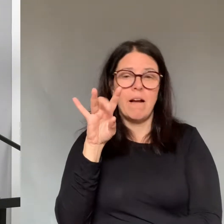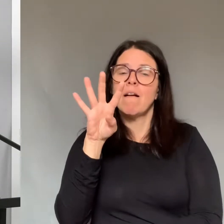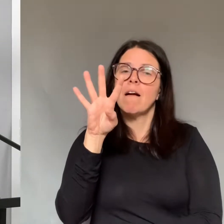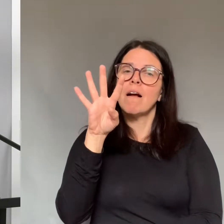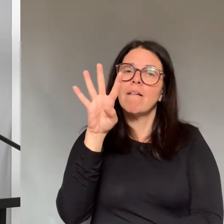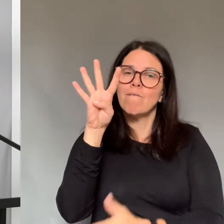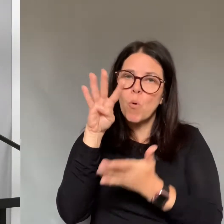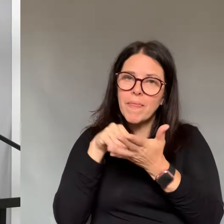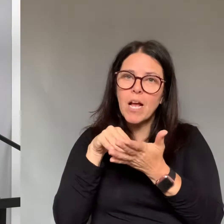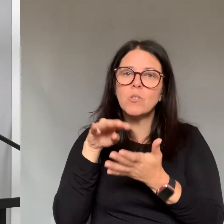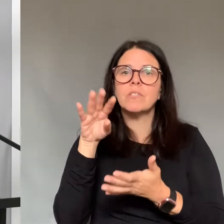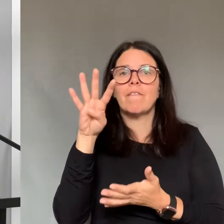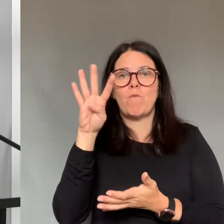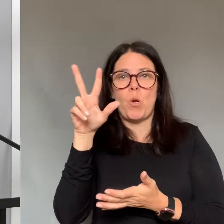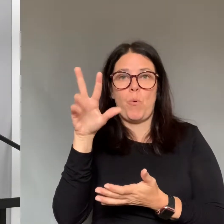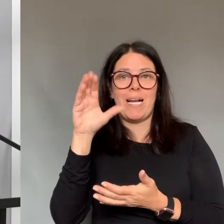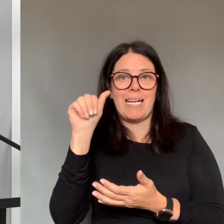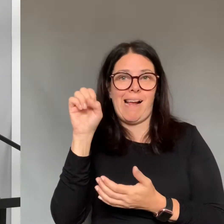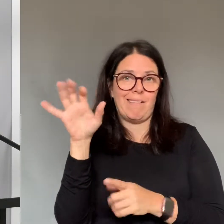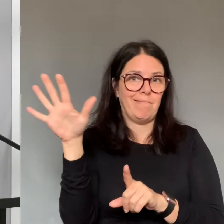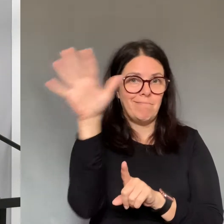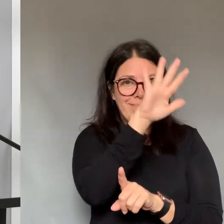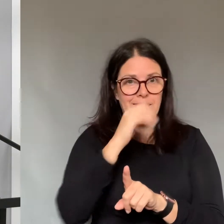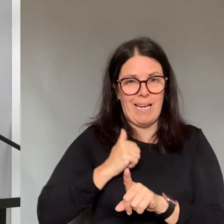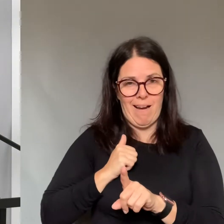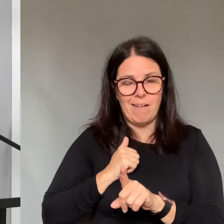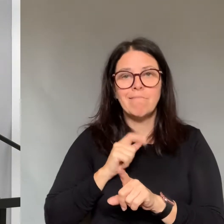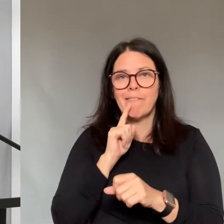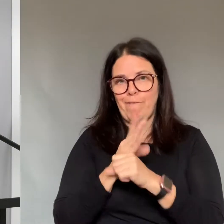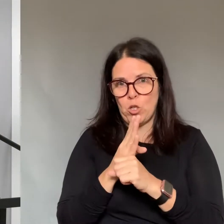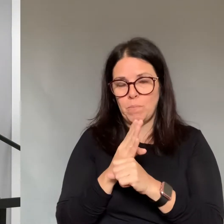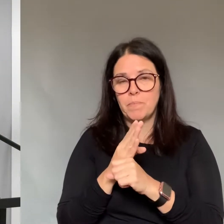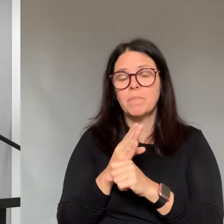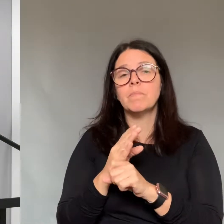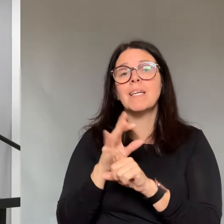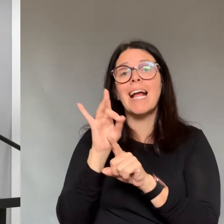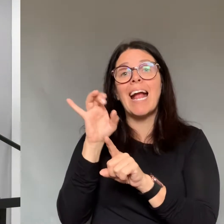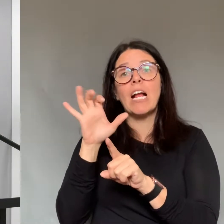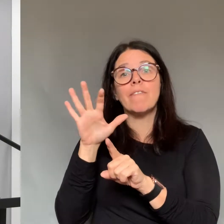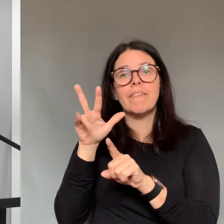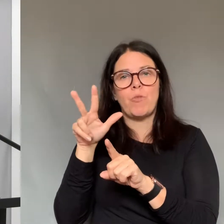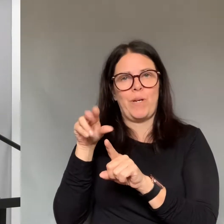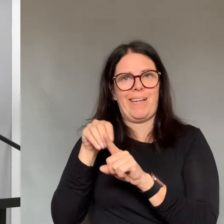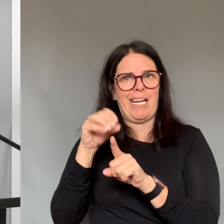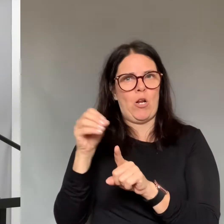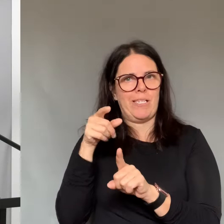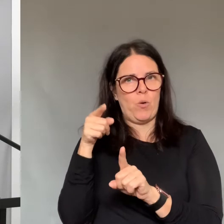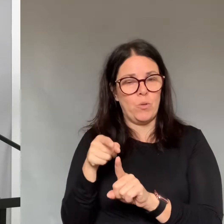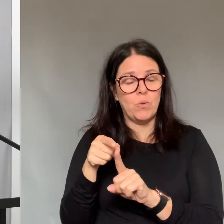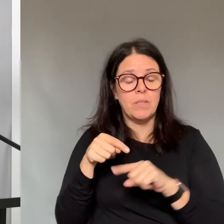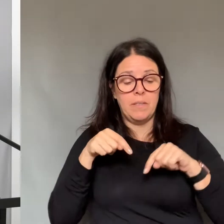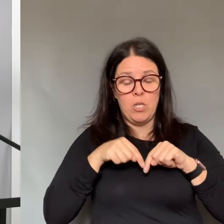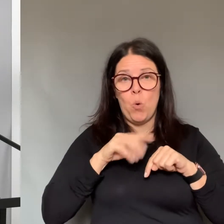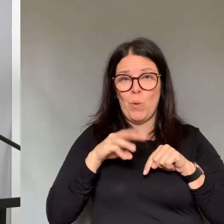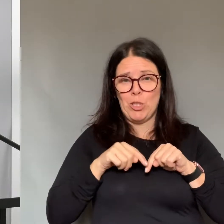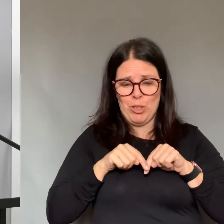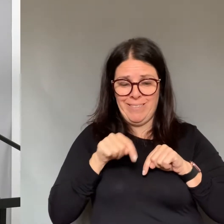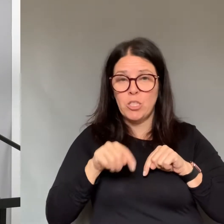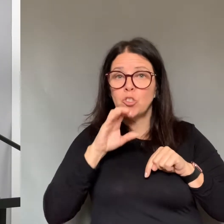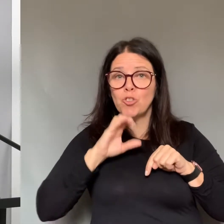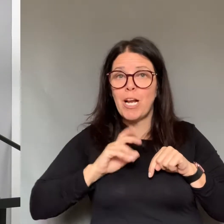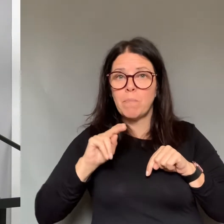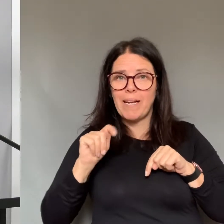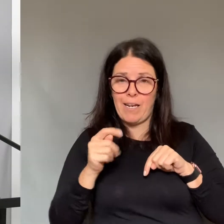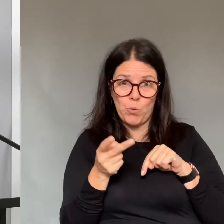Canada and 858 of those cases are in Ontario. Chatham-Kent has two cases and Sarnia